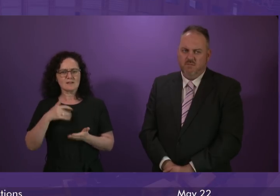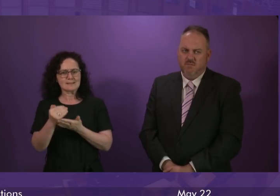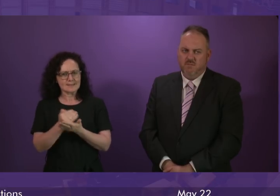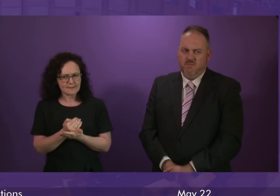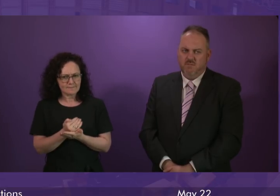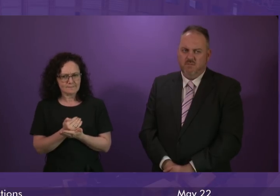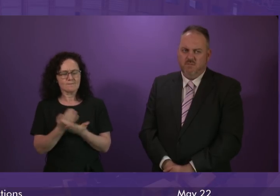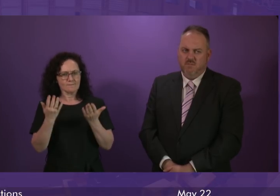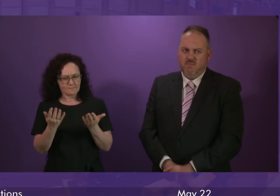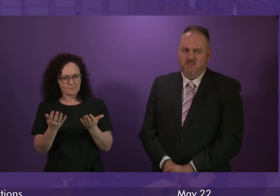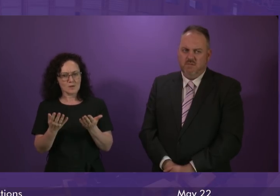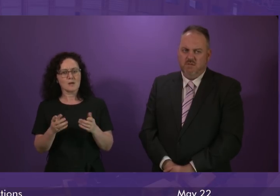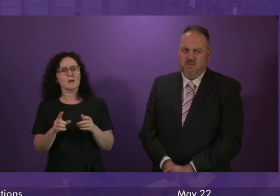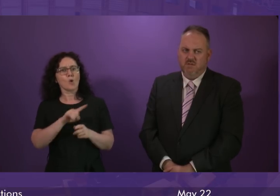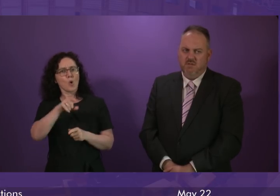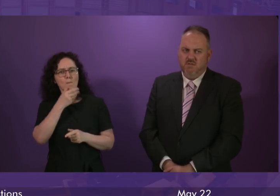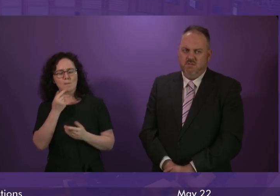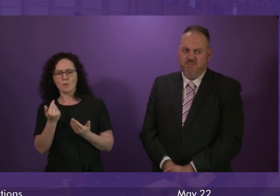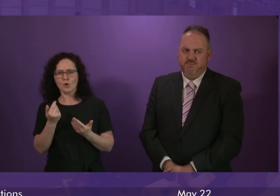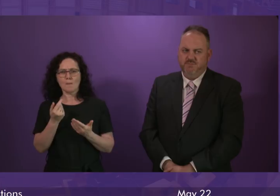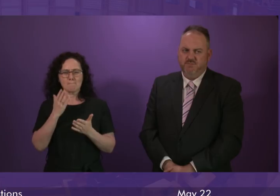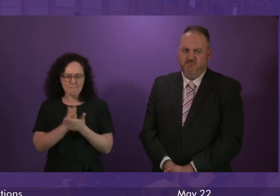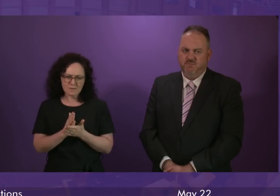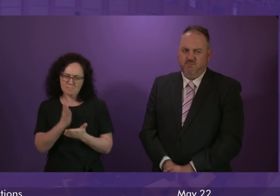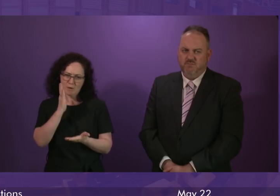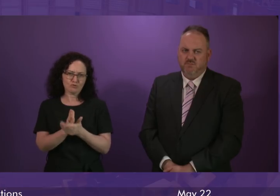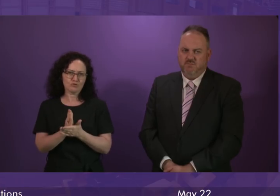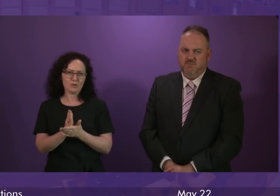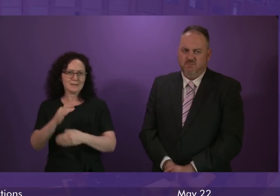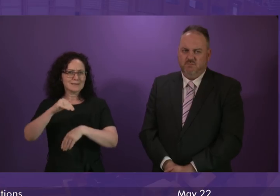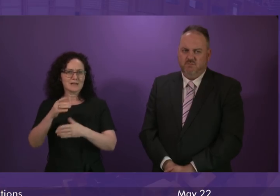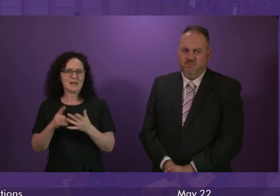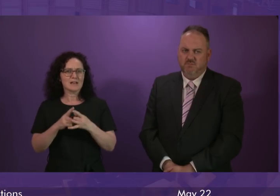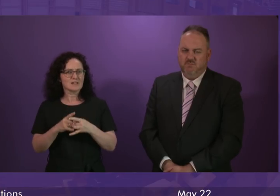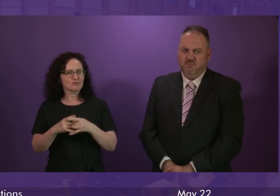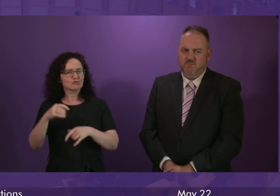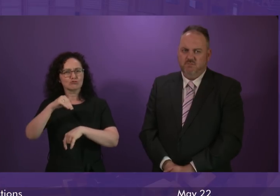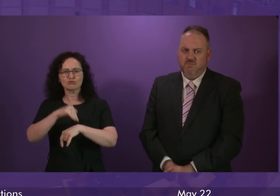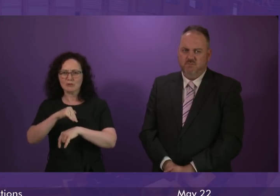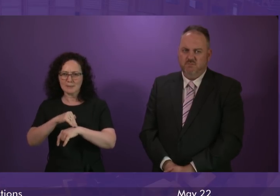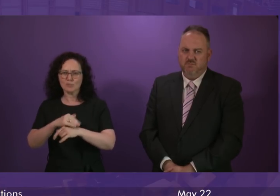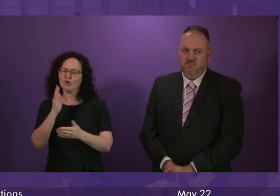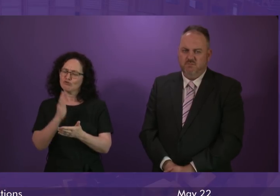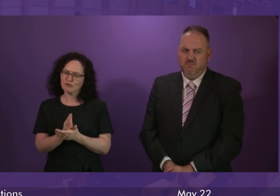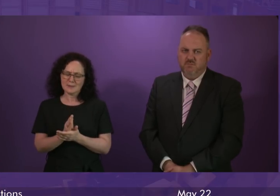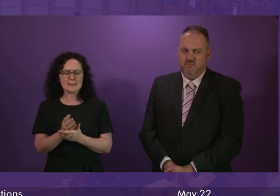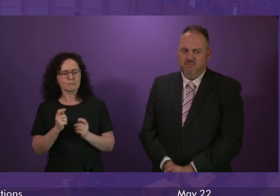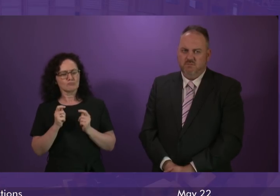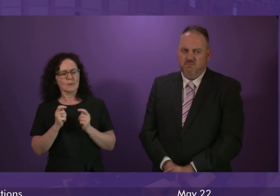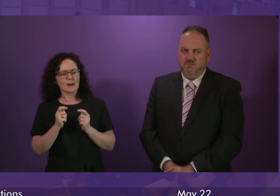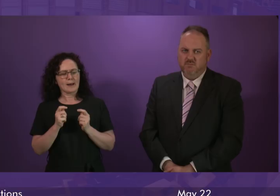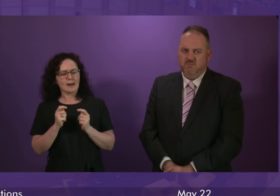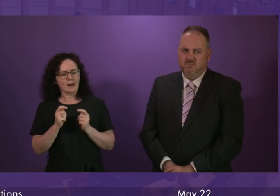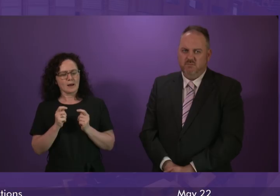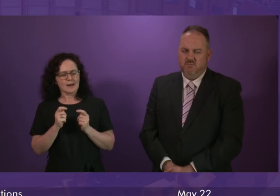tackling sexual crime extremely seriously. We also must do everything we can to provide support for survivors of